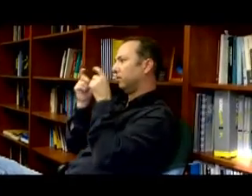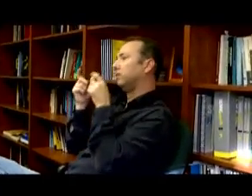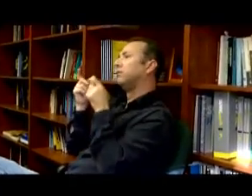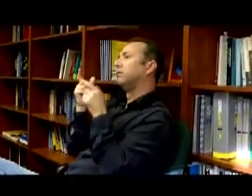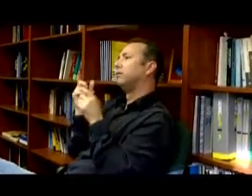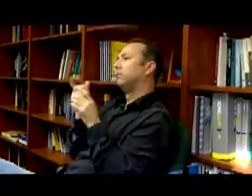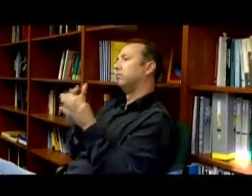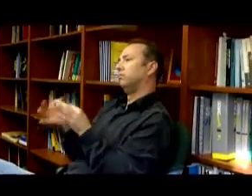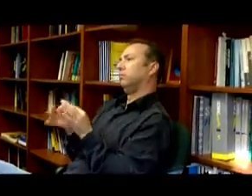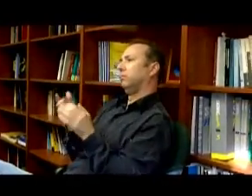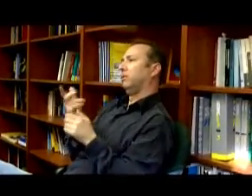expressions.